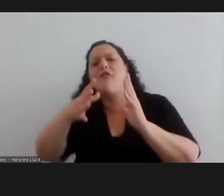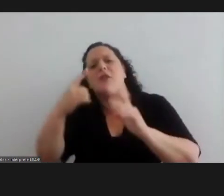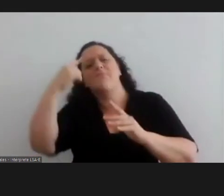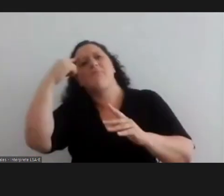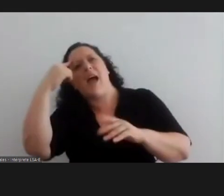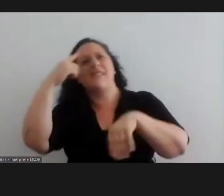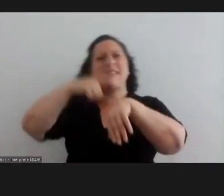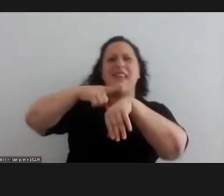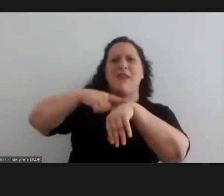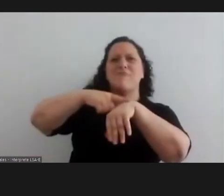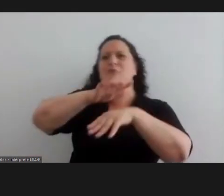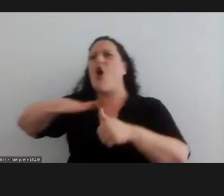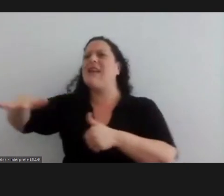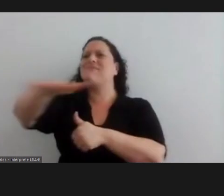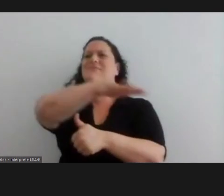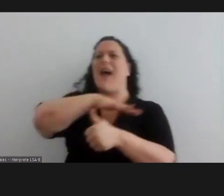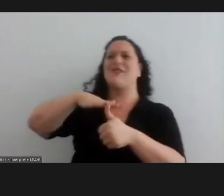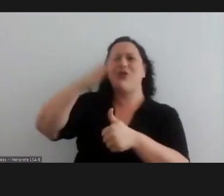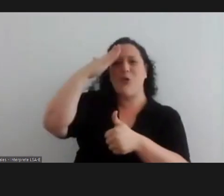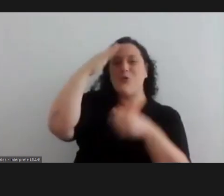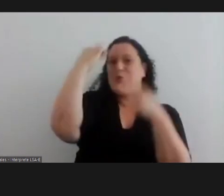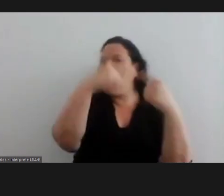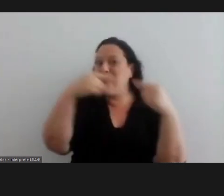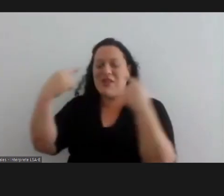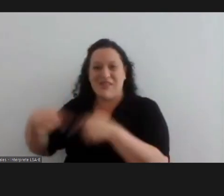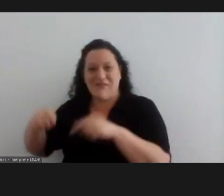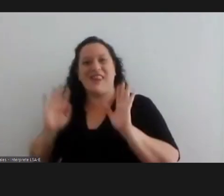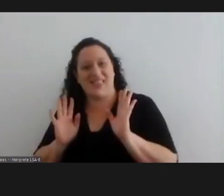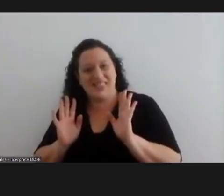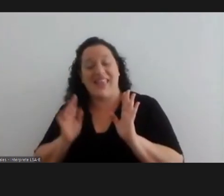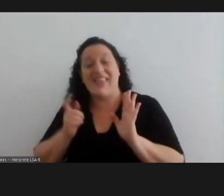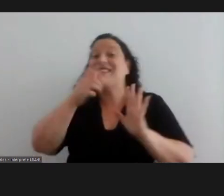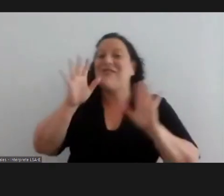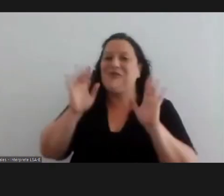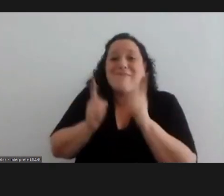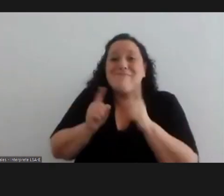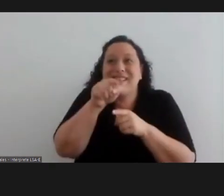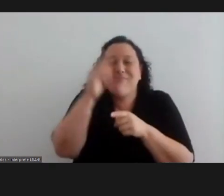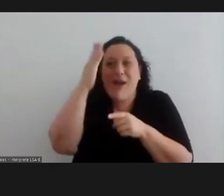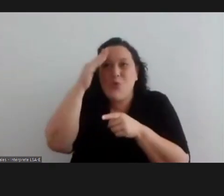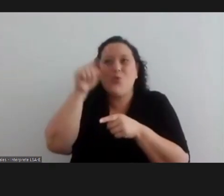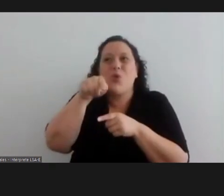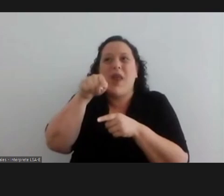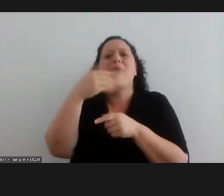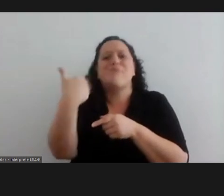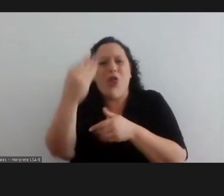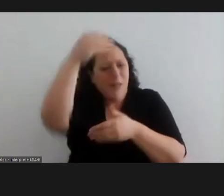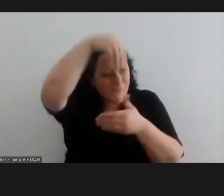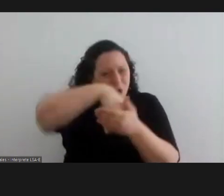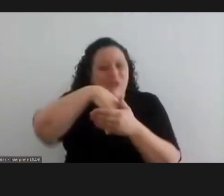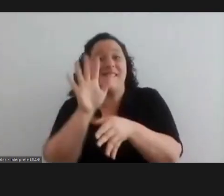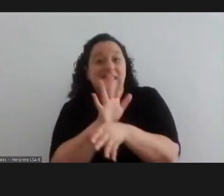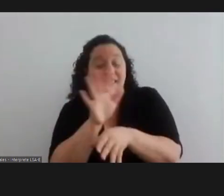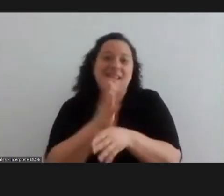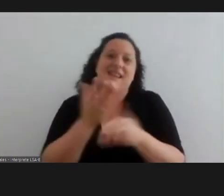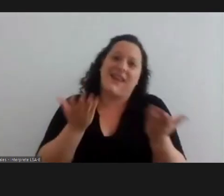and if this could be applied to cinema